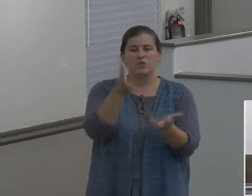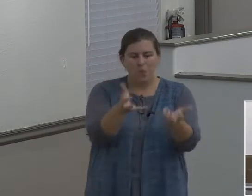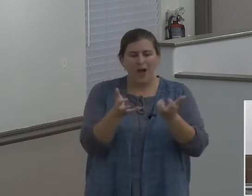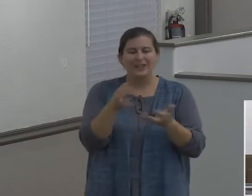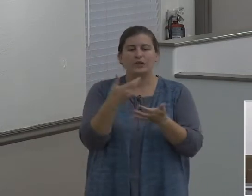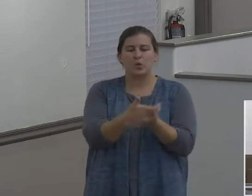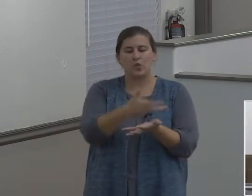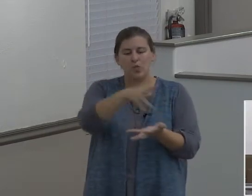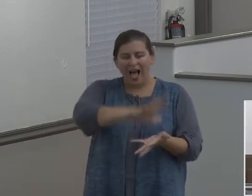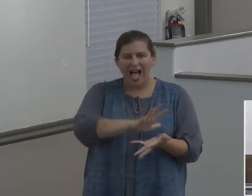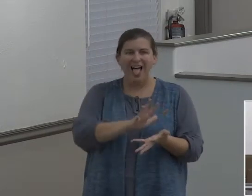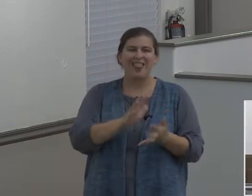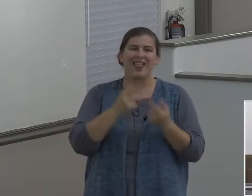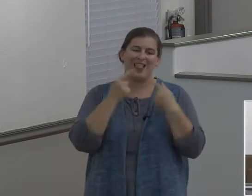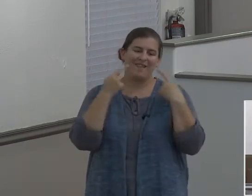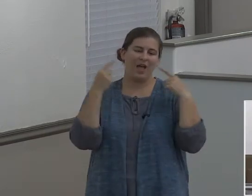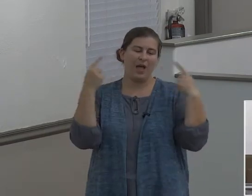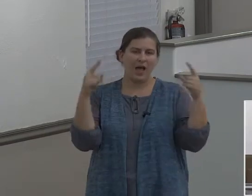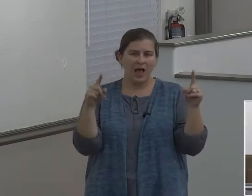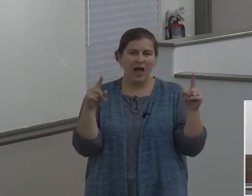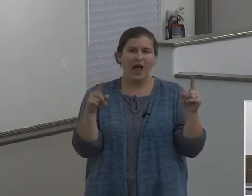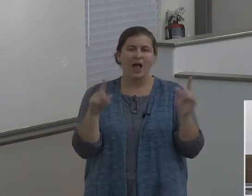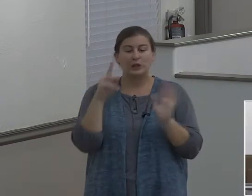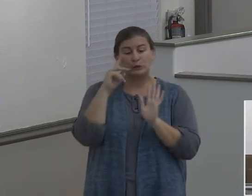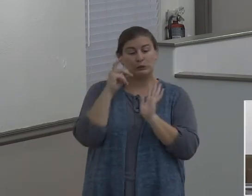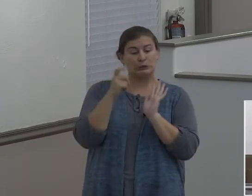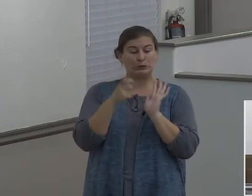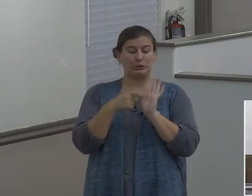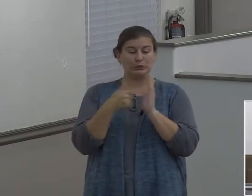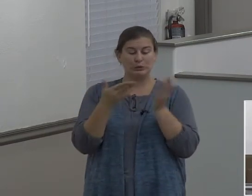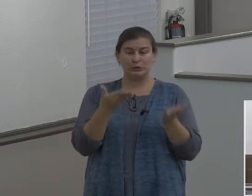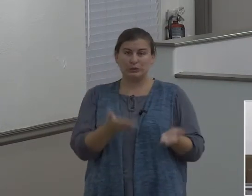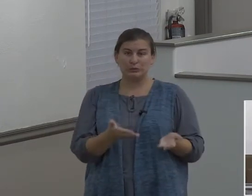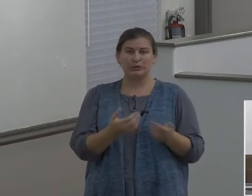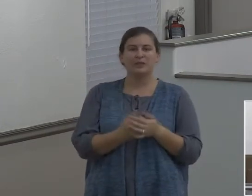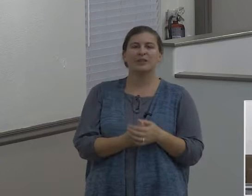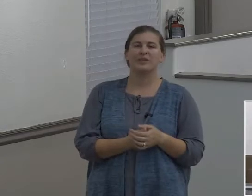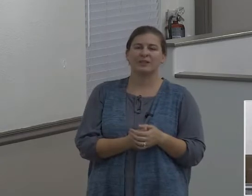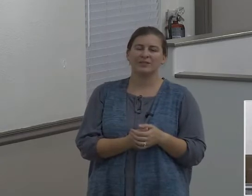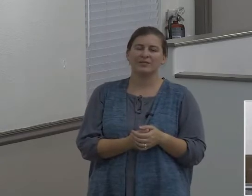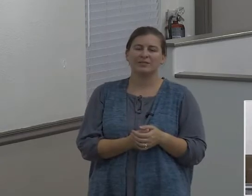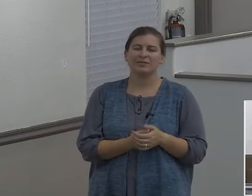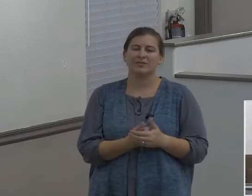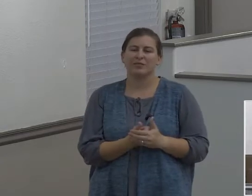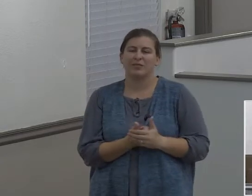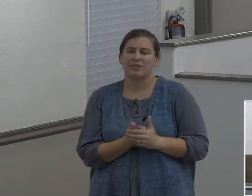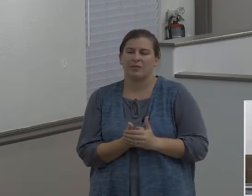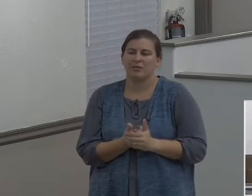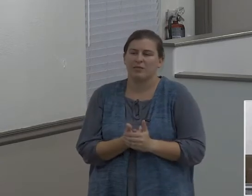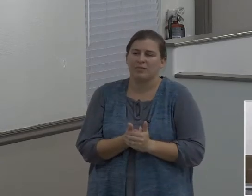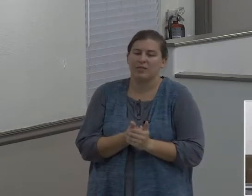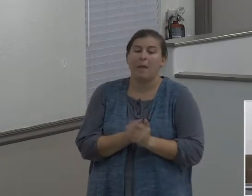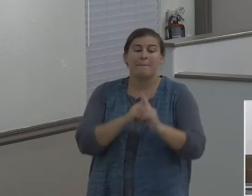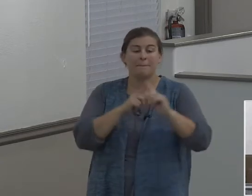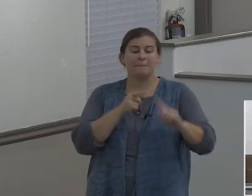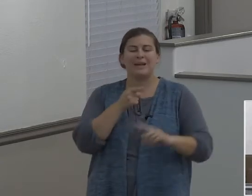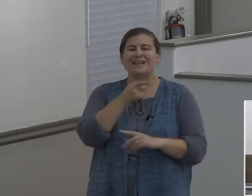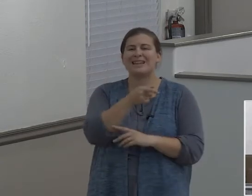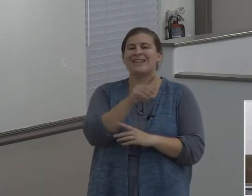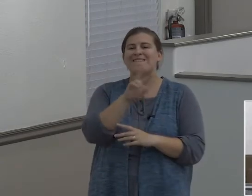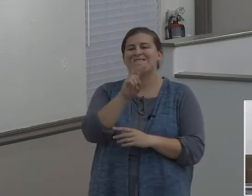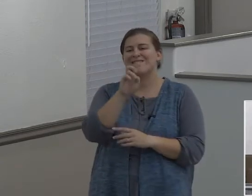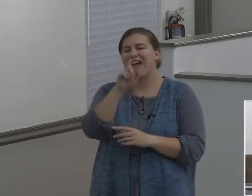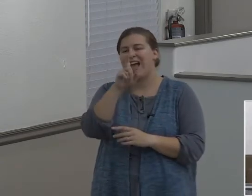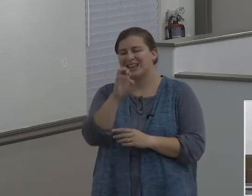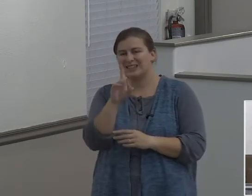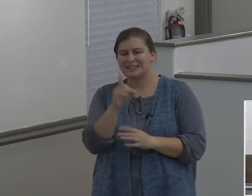some notoriety and stuff in Sodom. But he vexed his righteous soul every day.